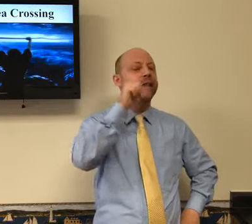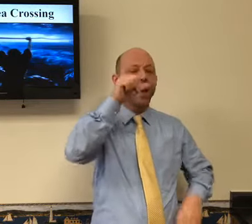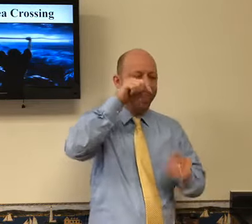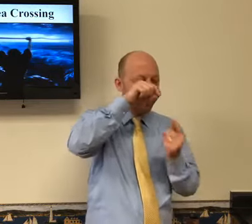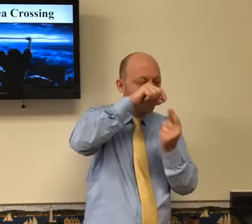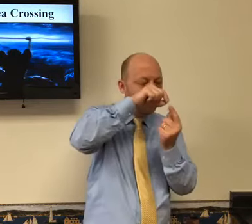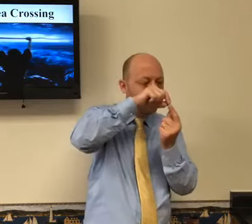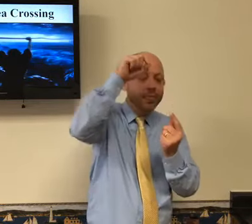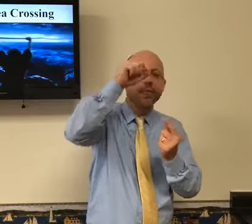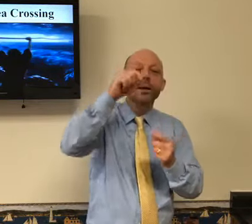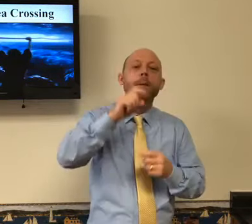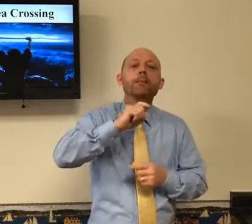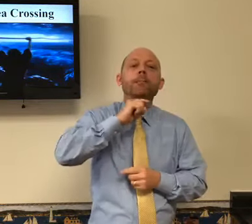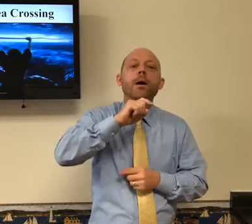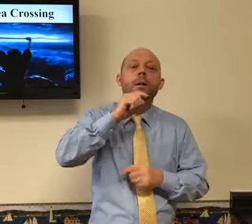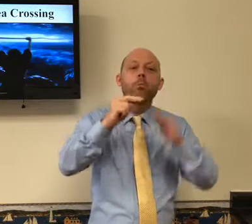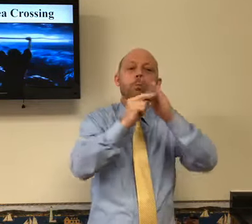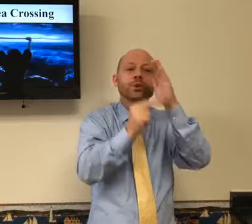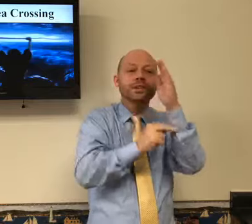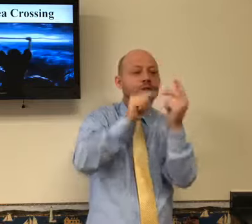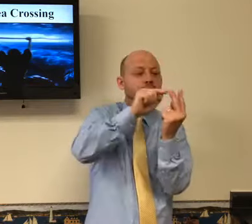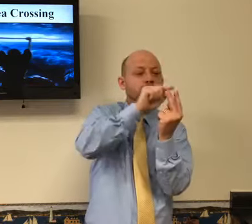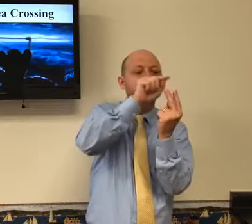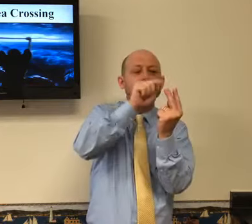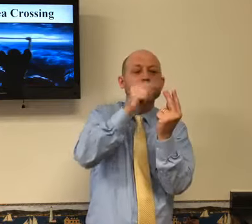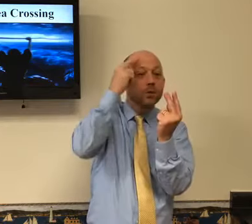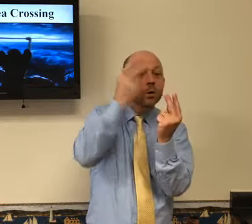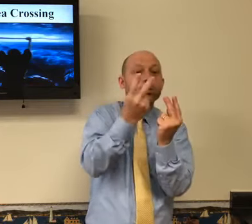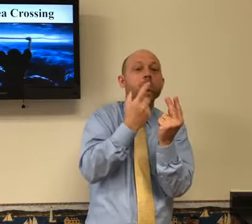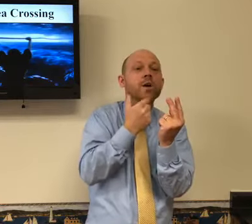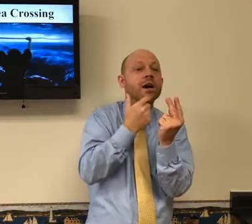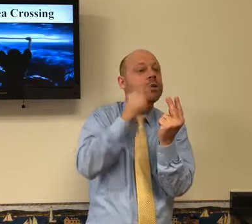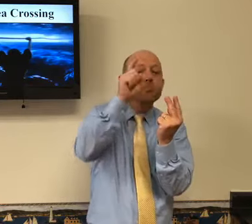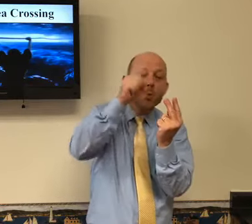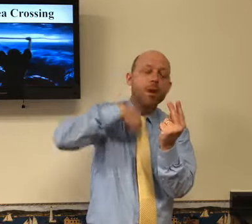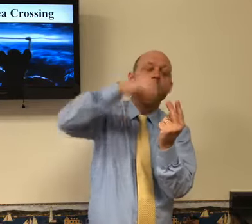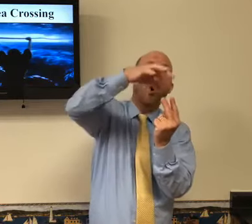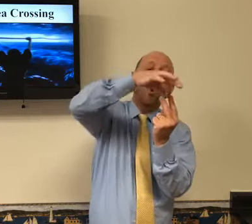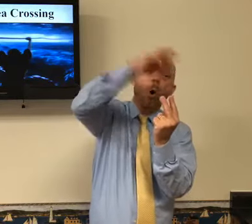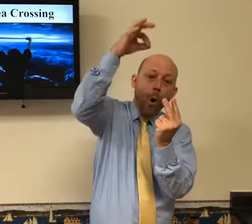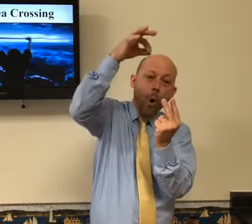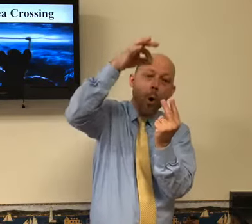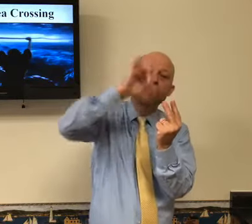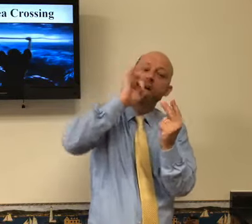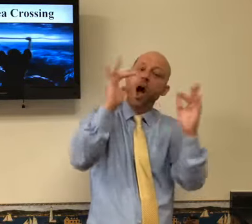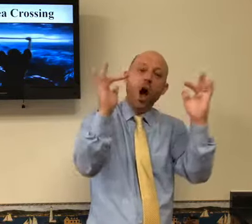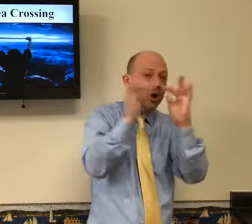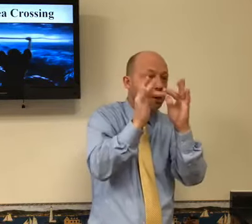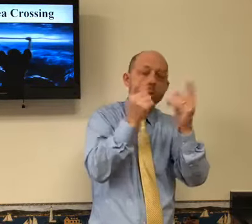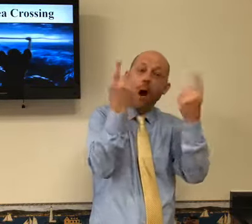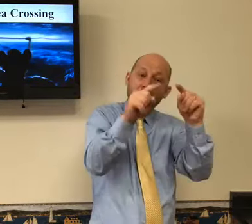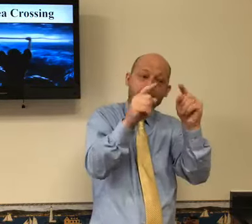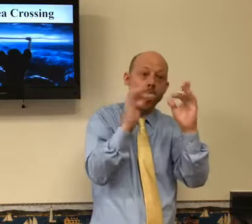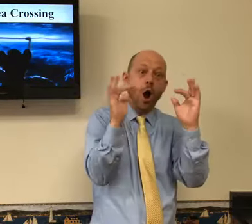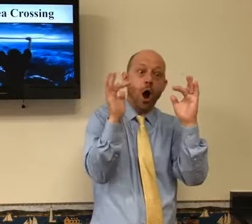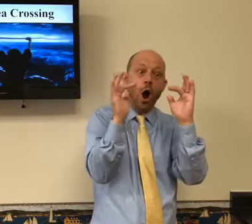So that little metal piece that I decided to leave in the thermostat, I was supposed to remove it